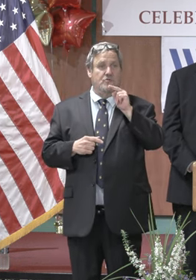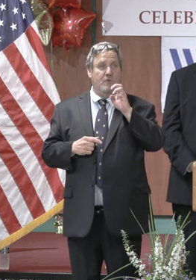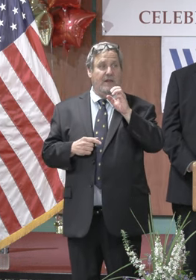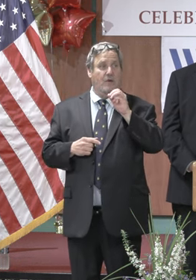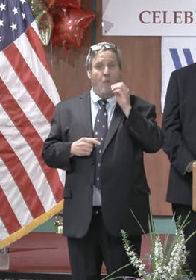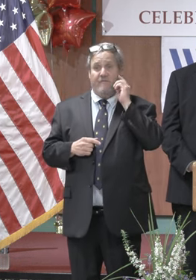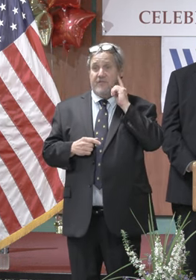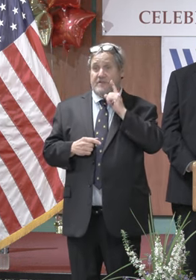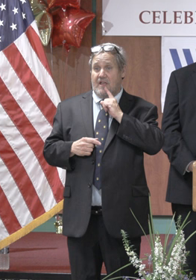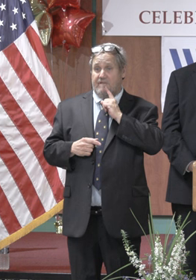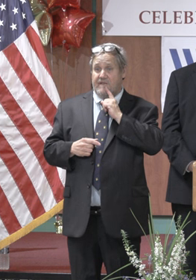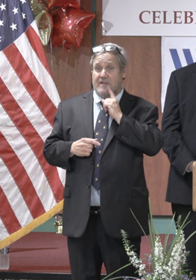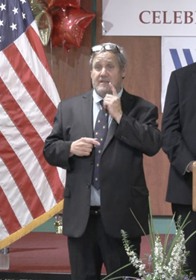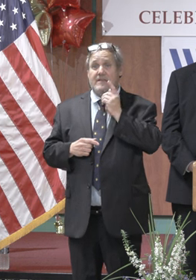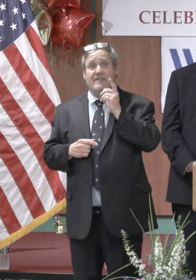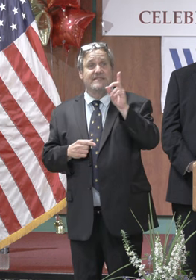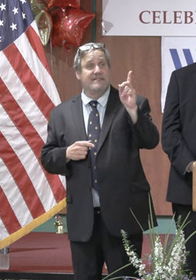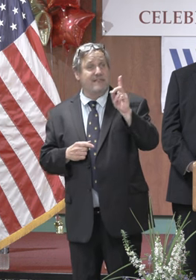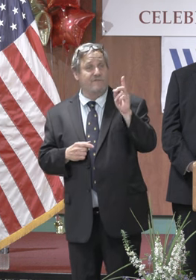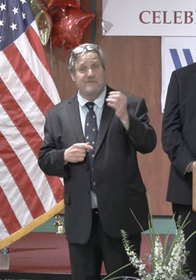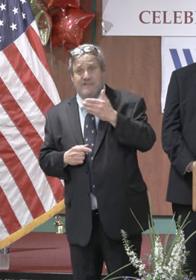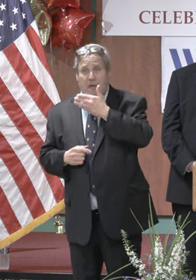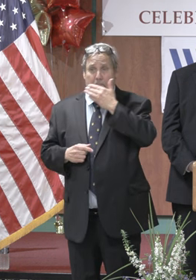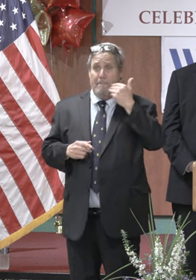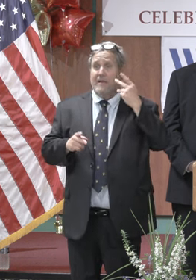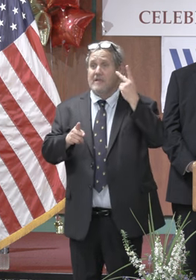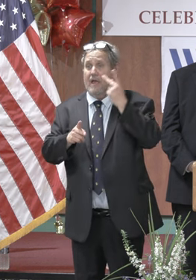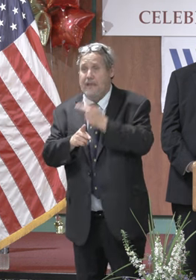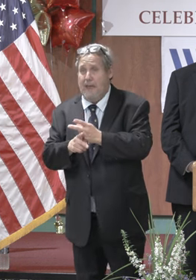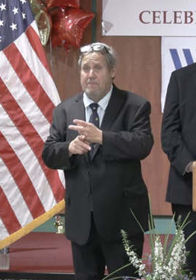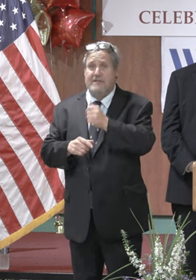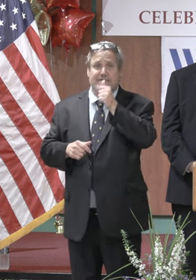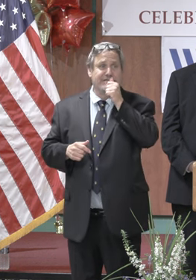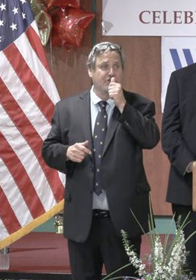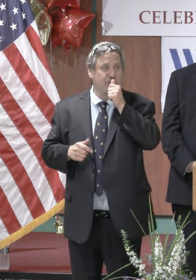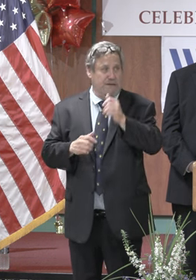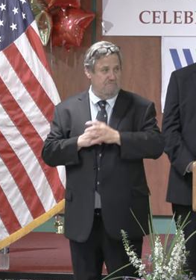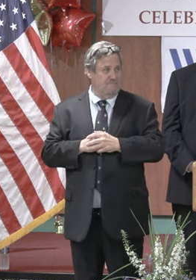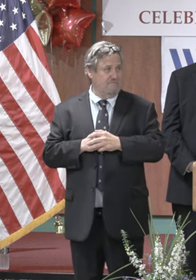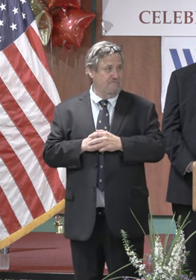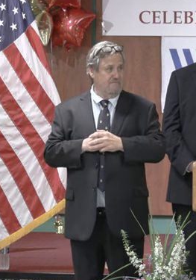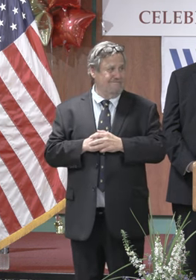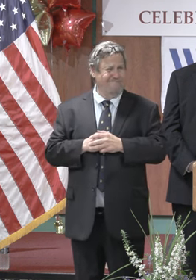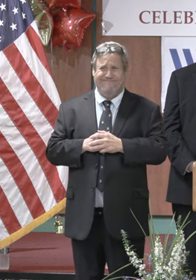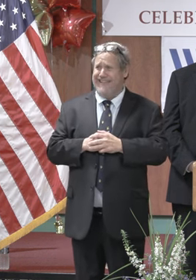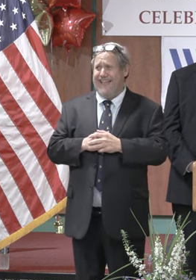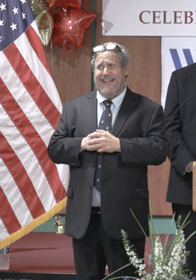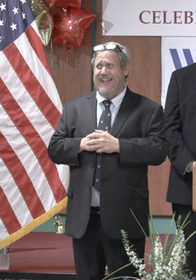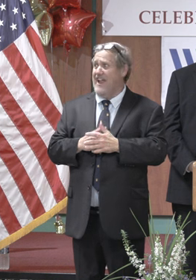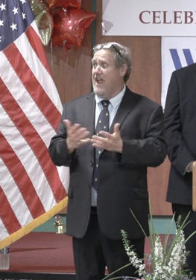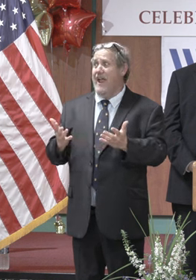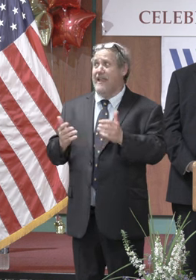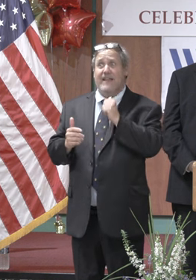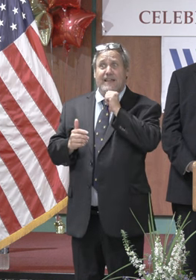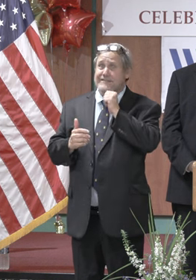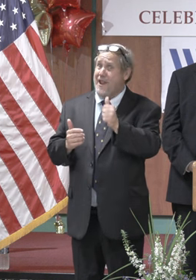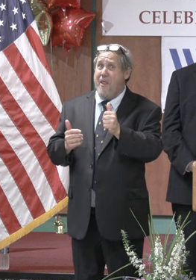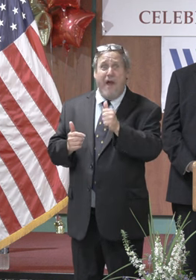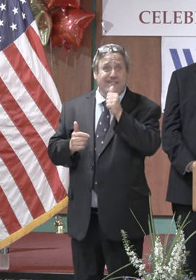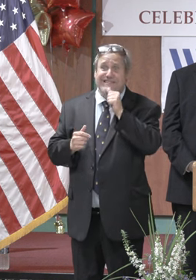on the board here we have always said that new england homes for the deaf is the best kept secret in danvers